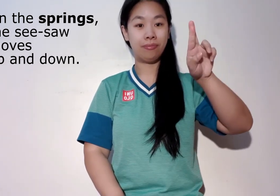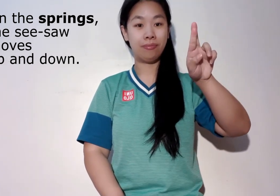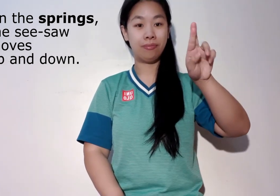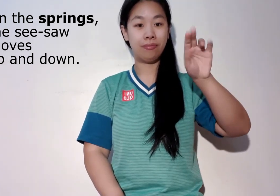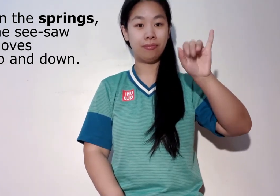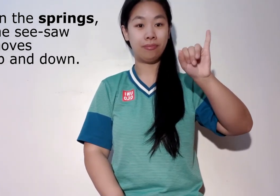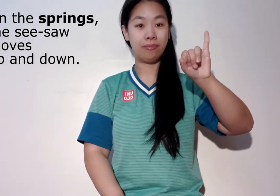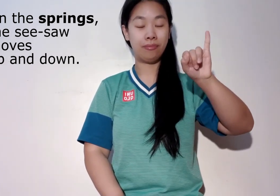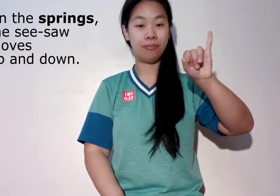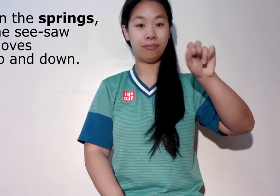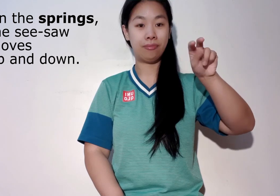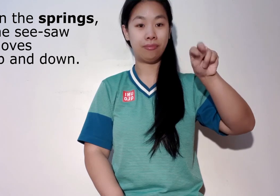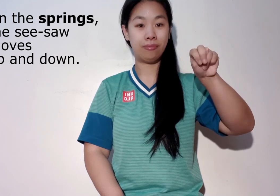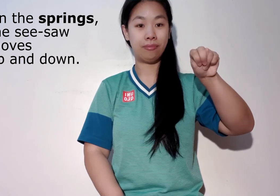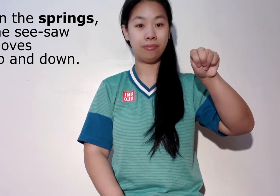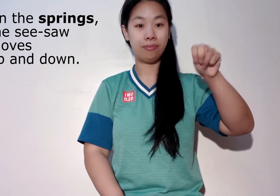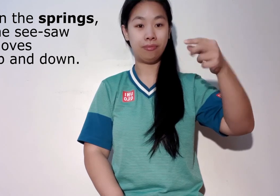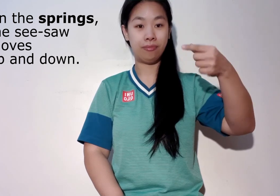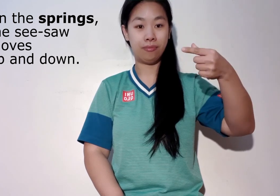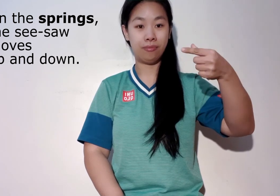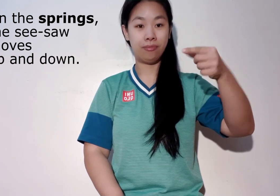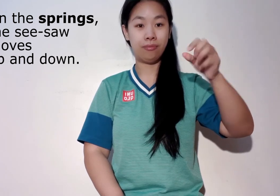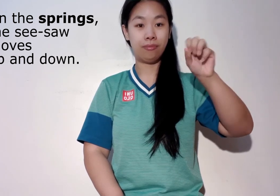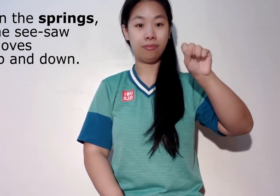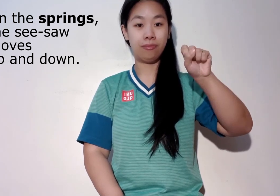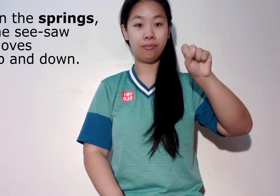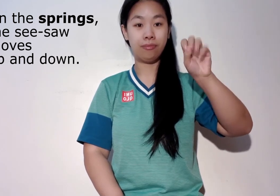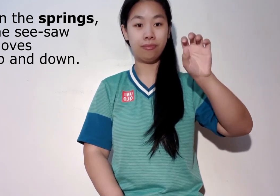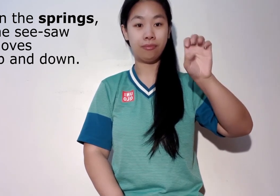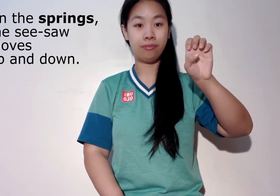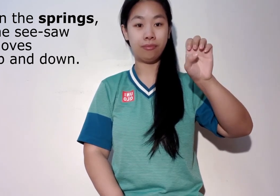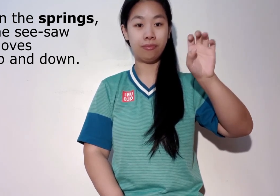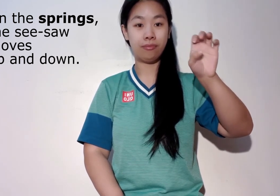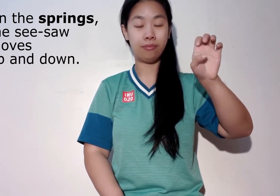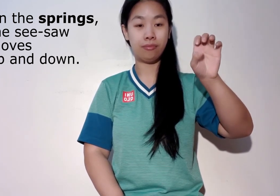At the playground, the kids are playing on a spring seesaw.